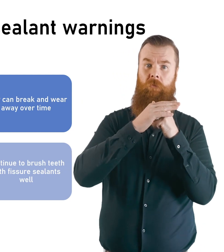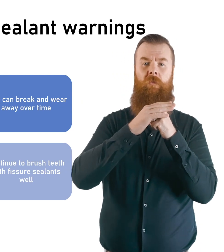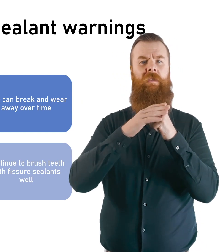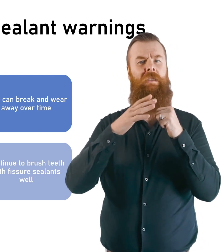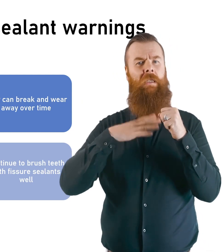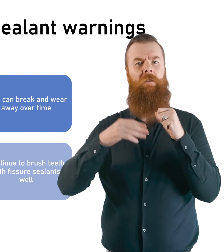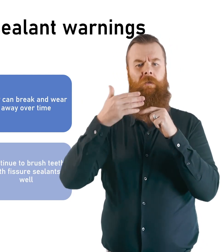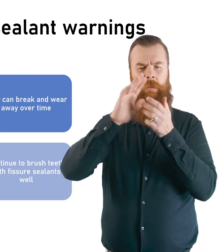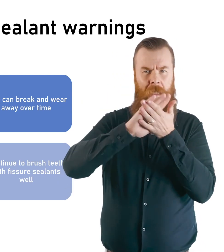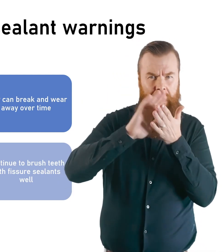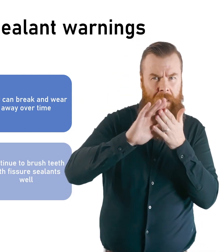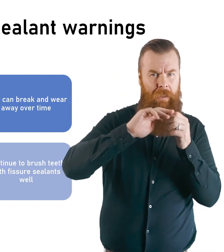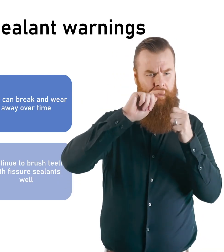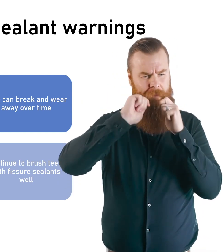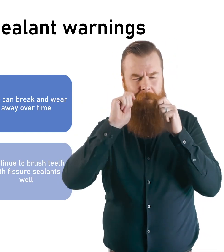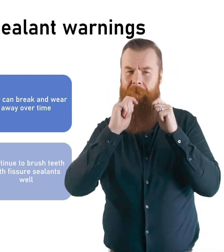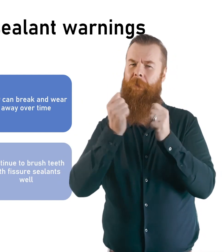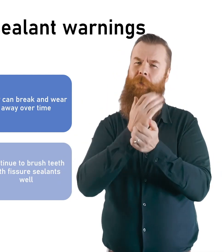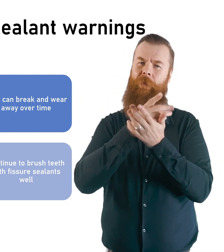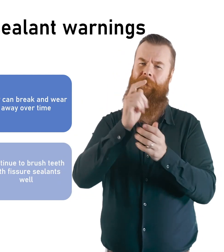Teeth with fissure sealants